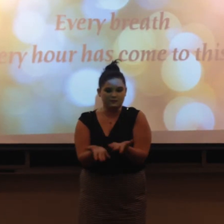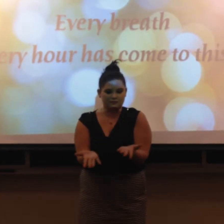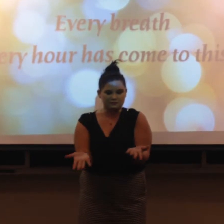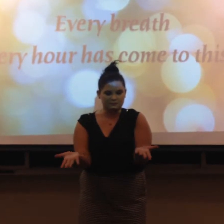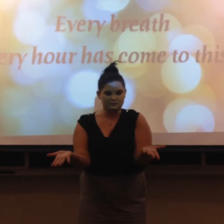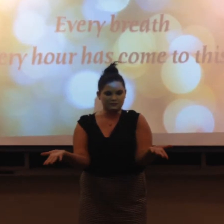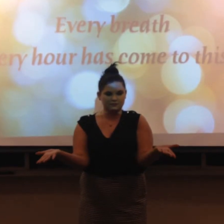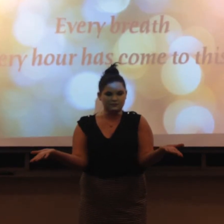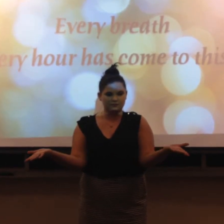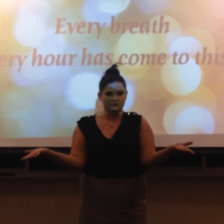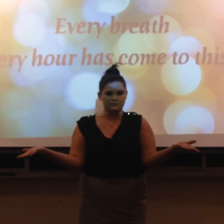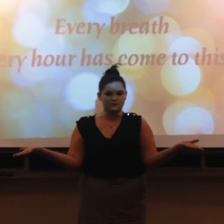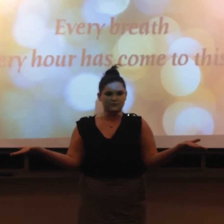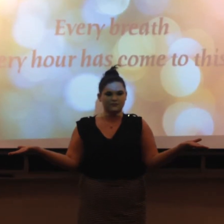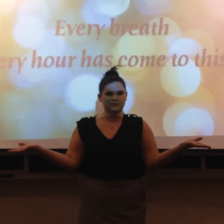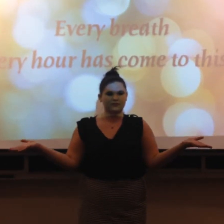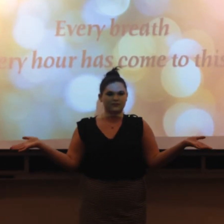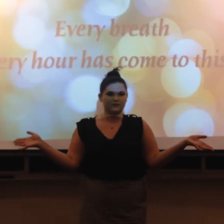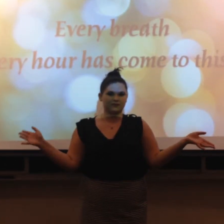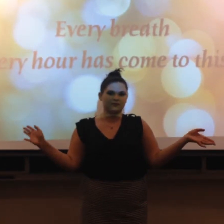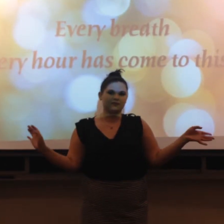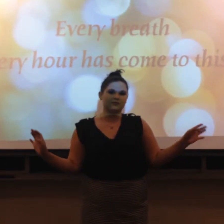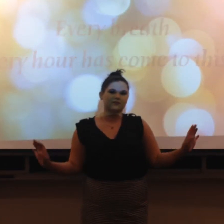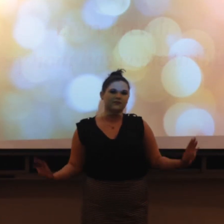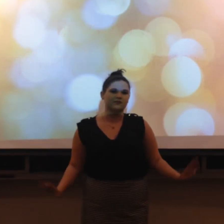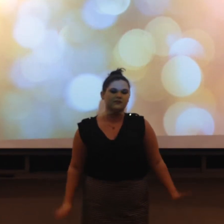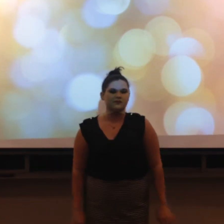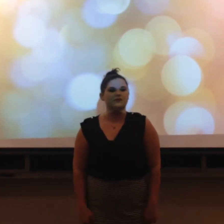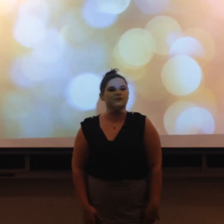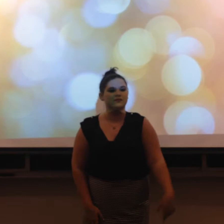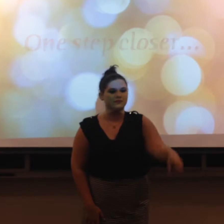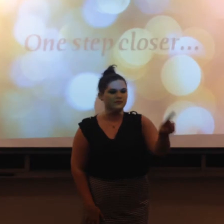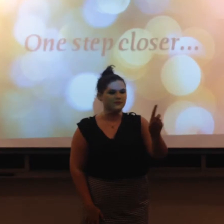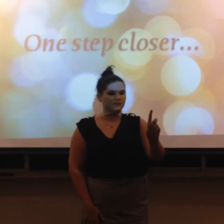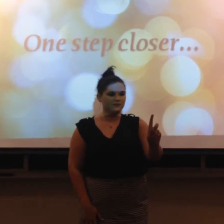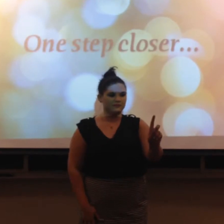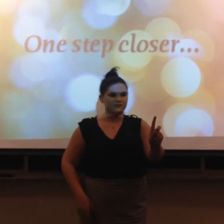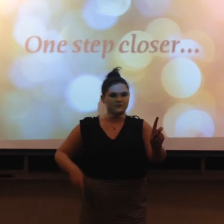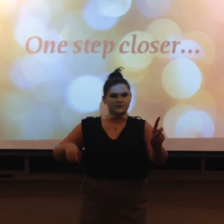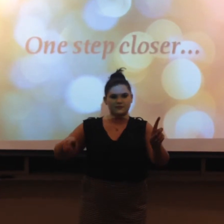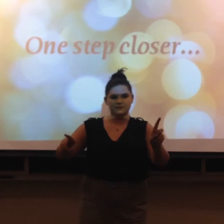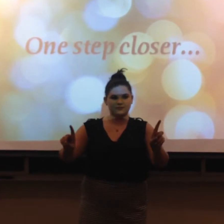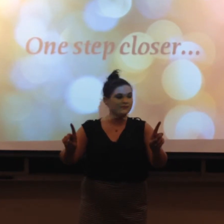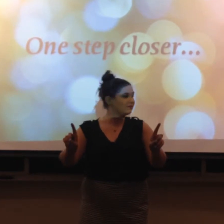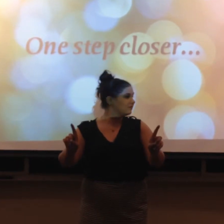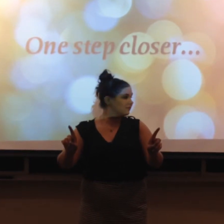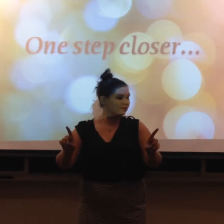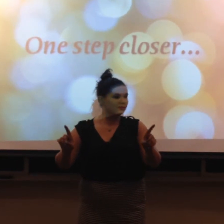has come to us One step